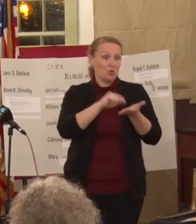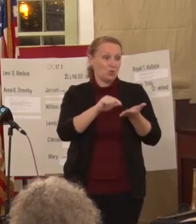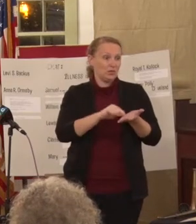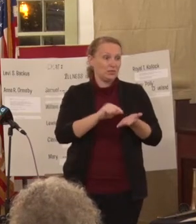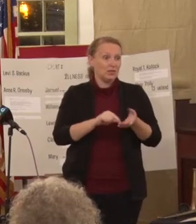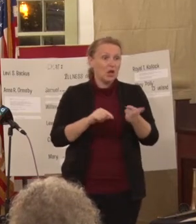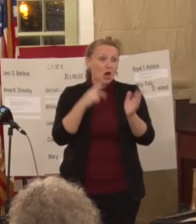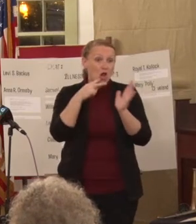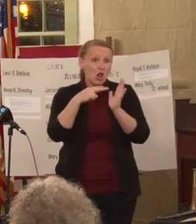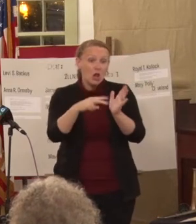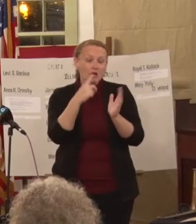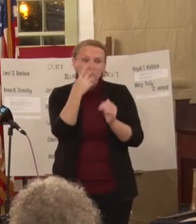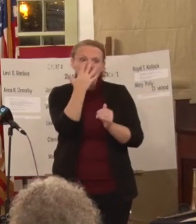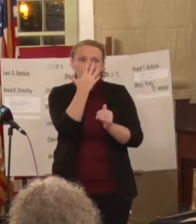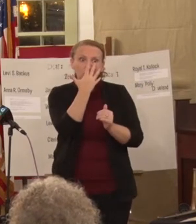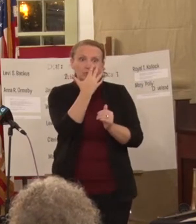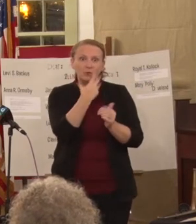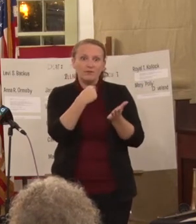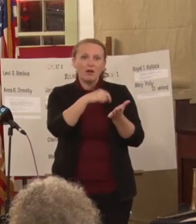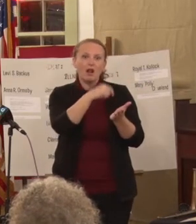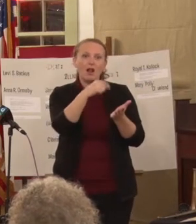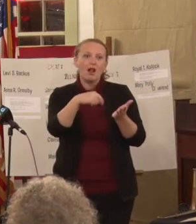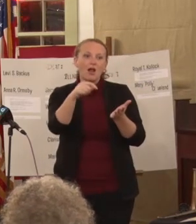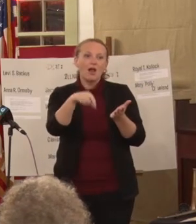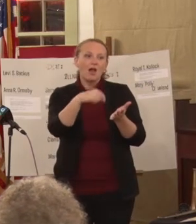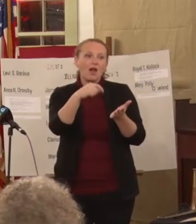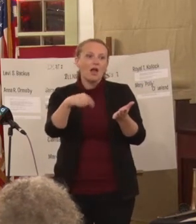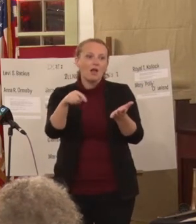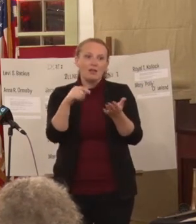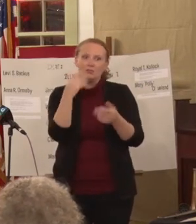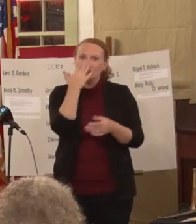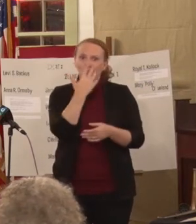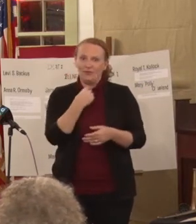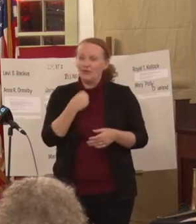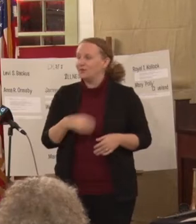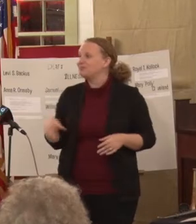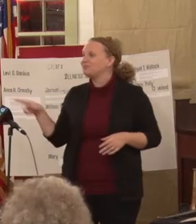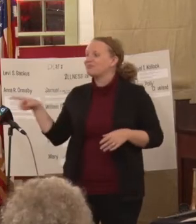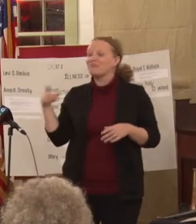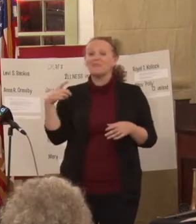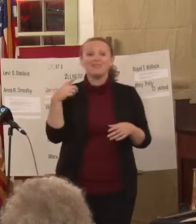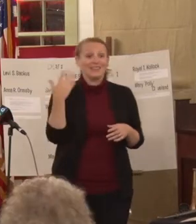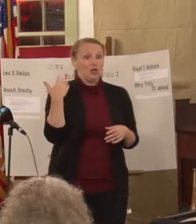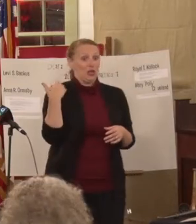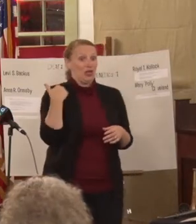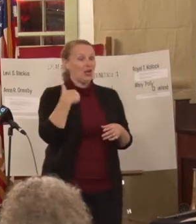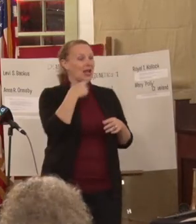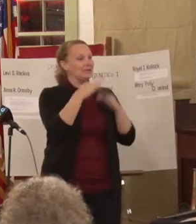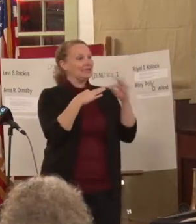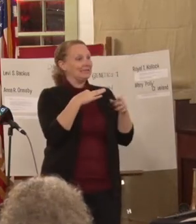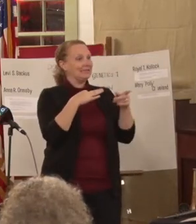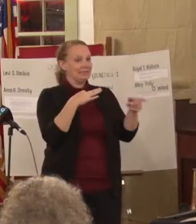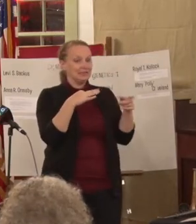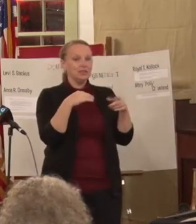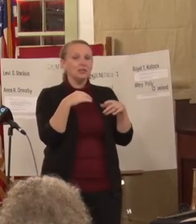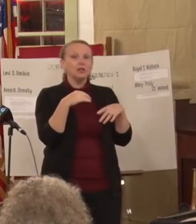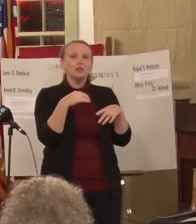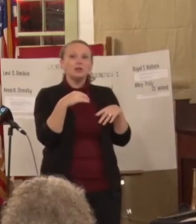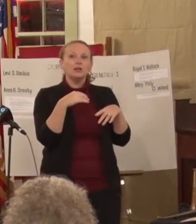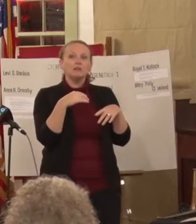beautiful it is. and I was tough to tell in Jean earlier, handwriting was extremely important